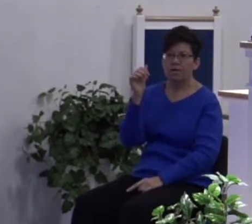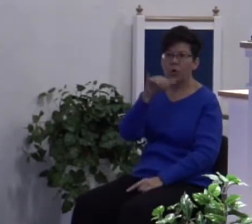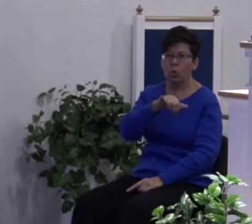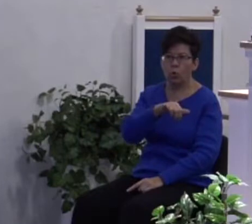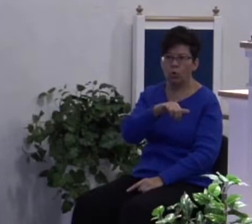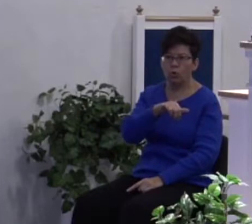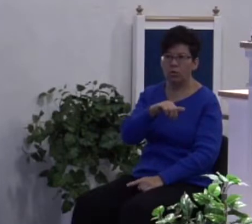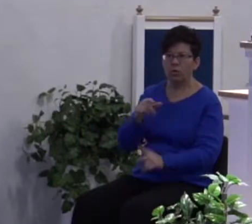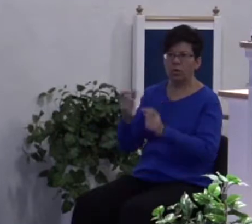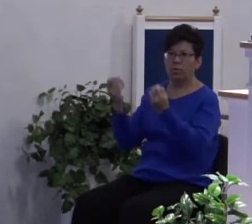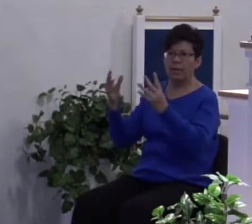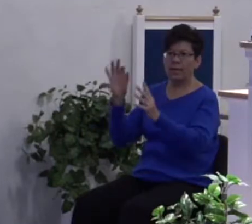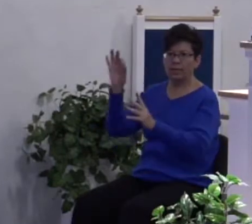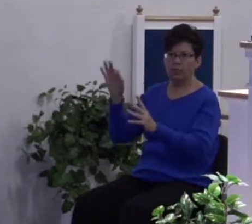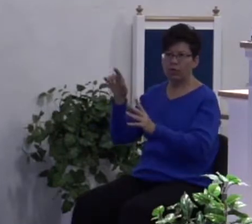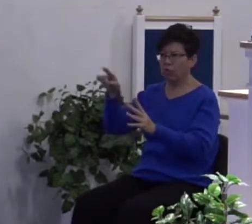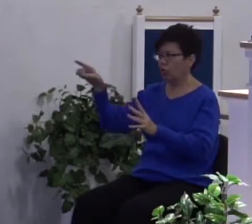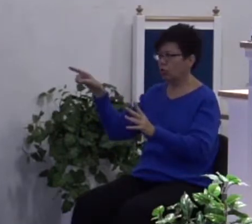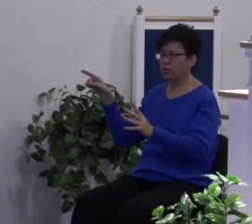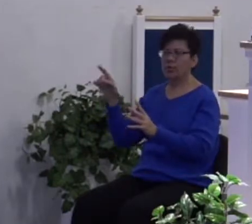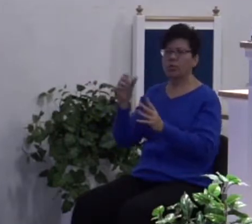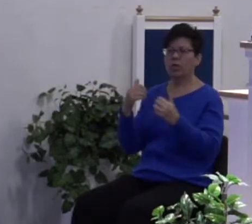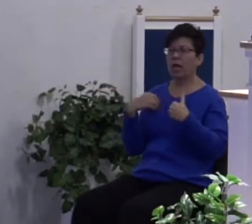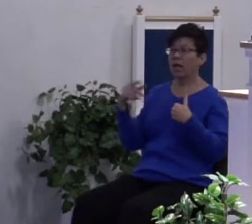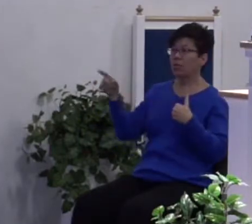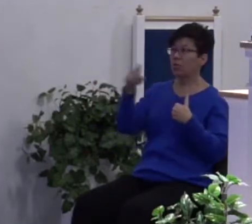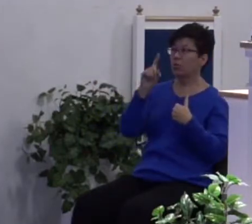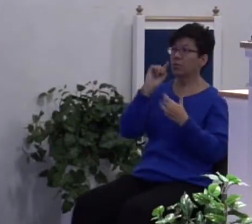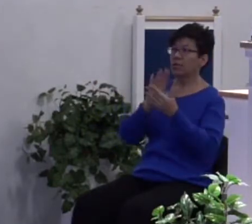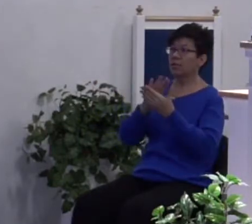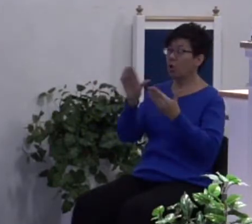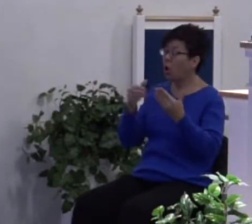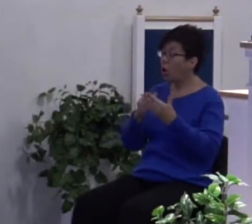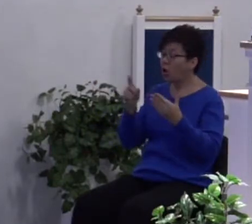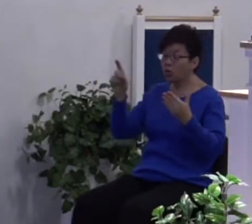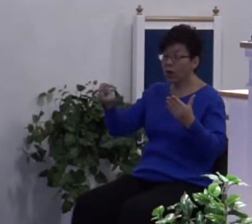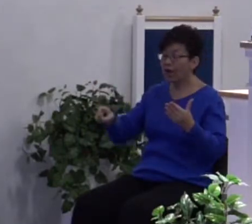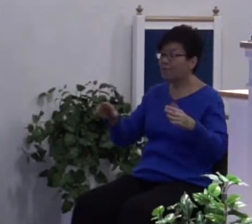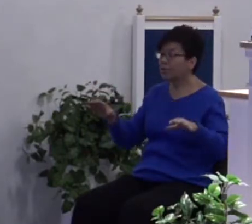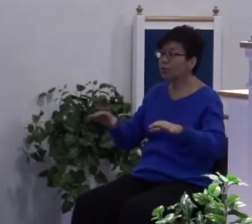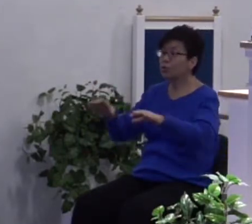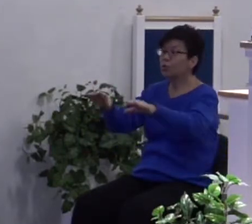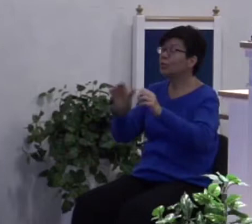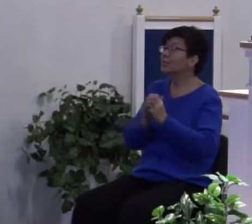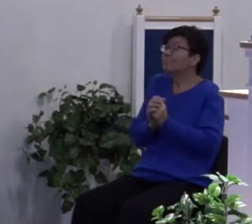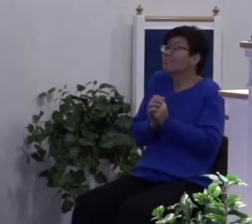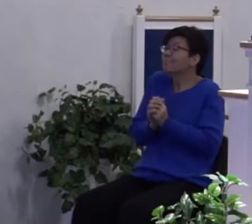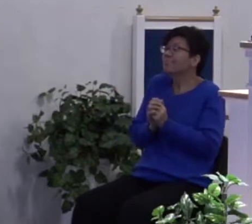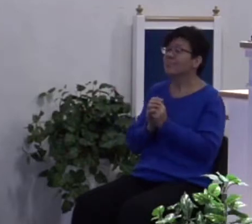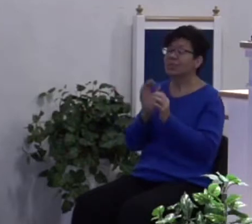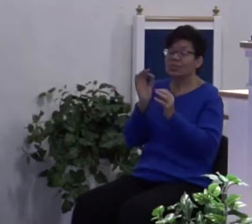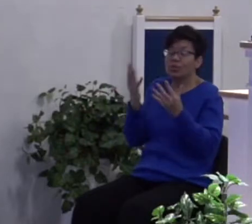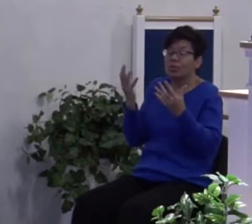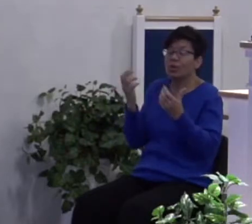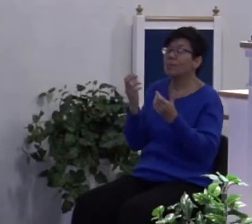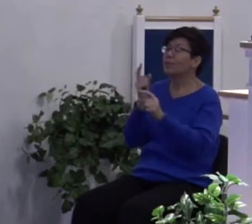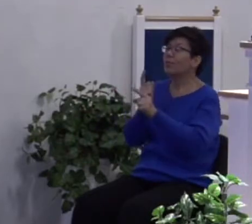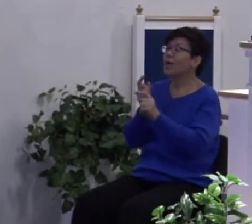of preachers today who would have you believe all you have to do is just want to be right with God. And